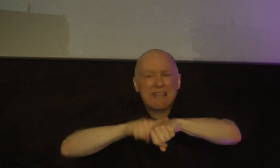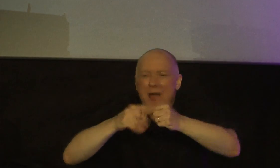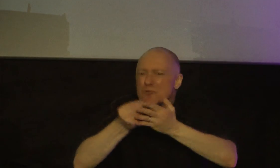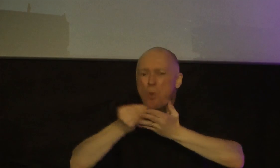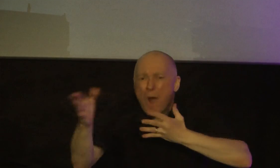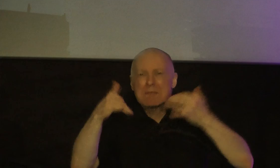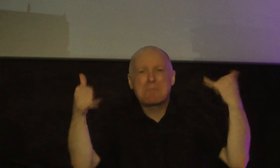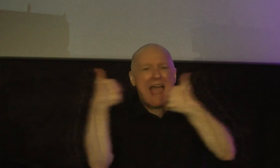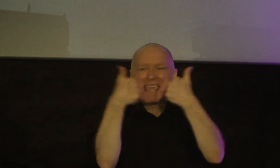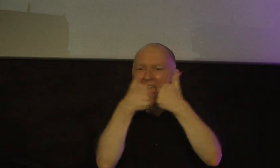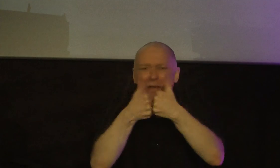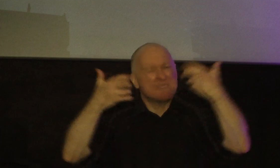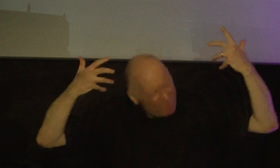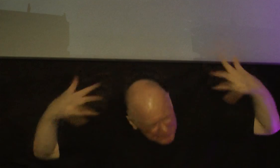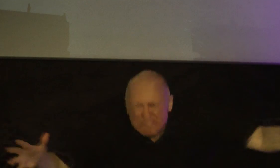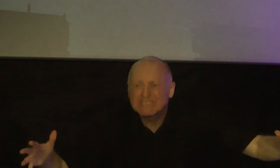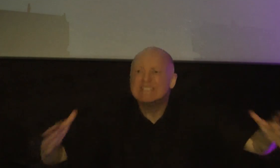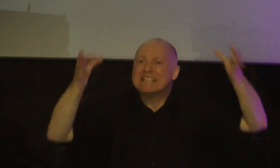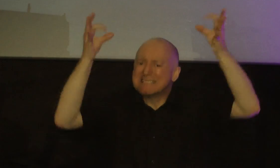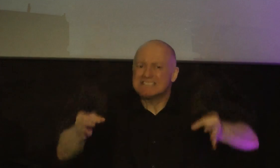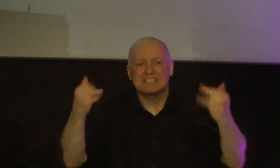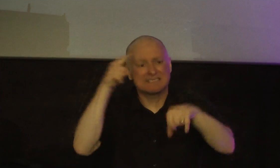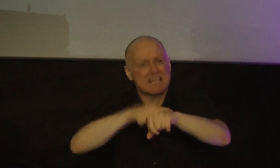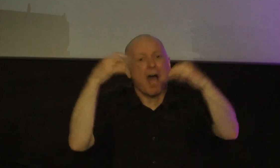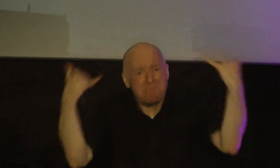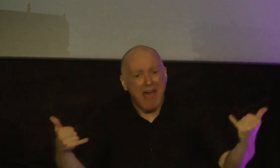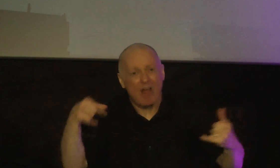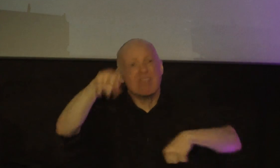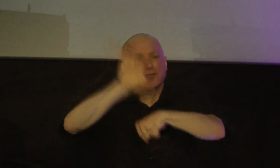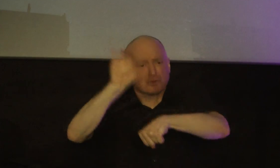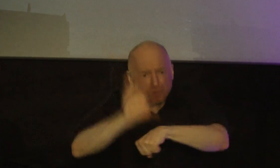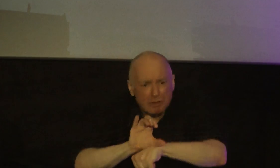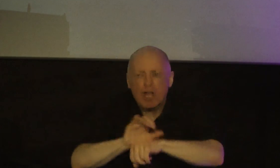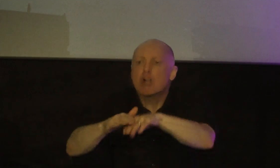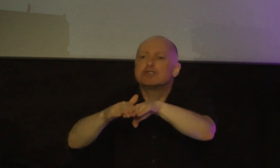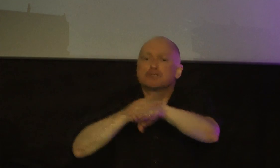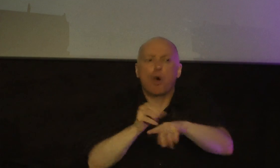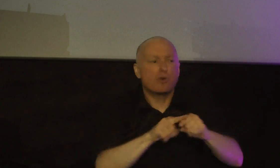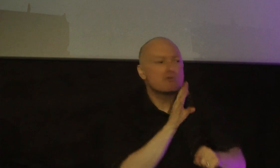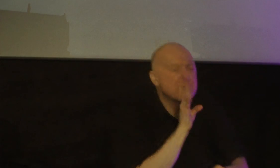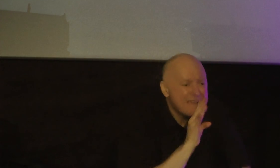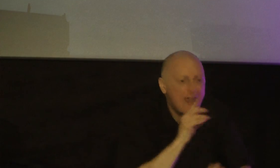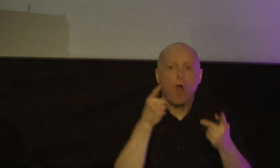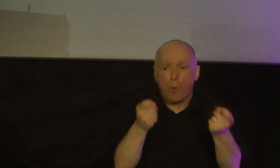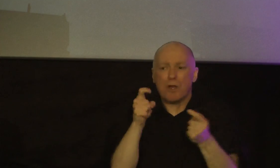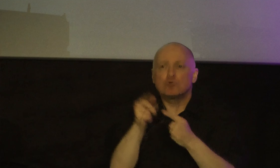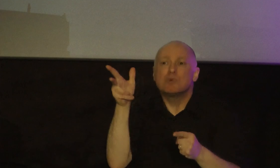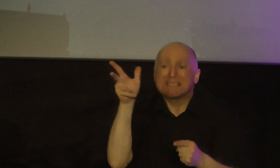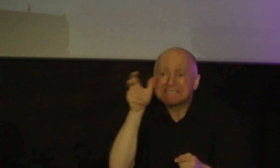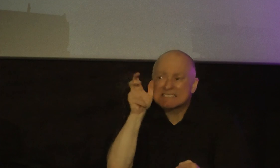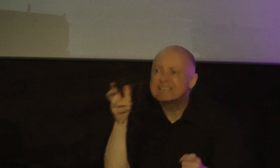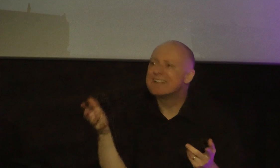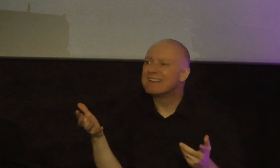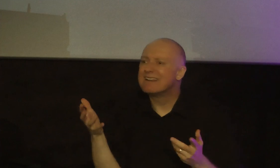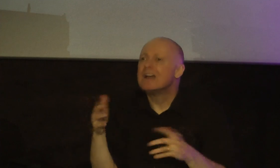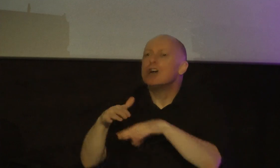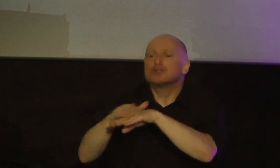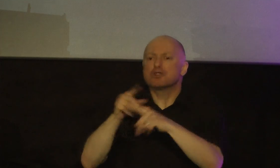now is decision time for us in this church slow to speak quick to listen slow to anger